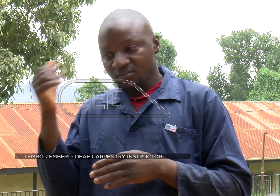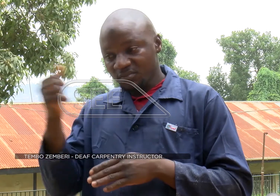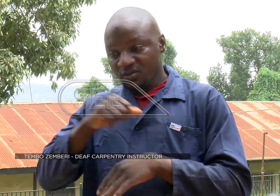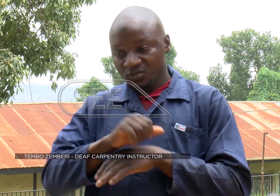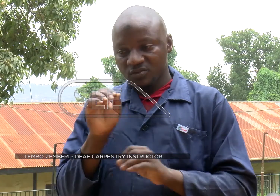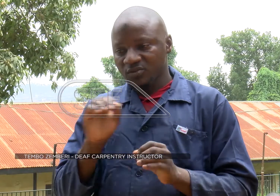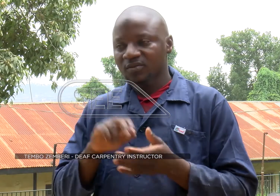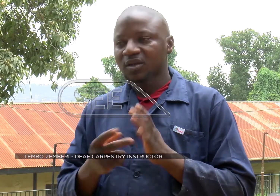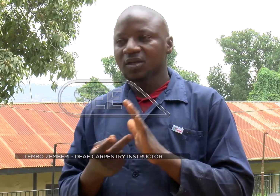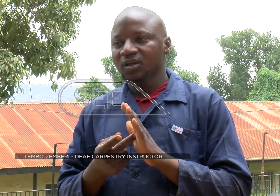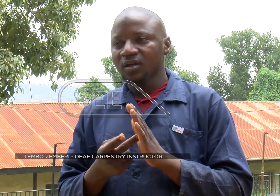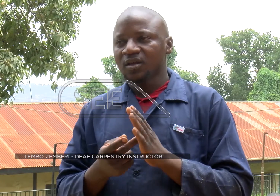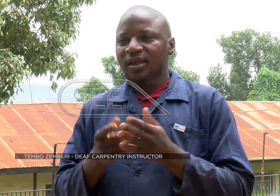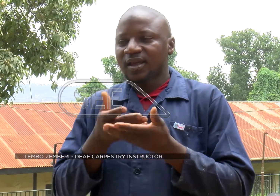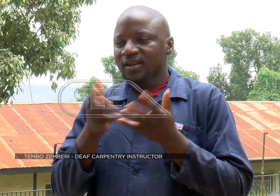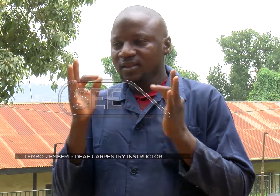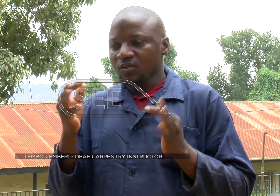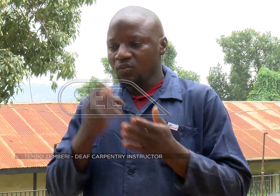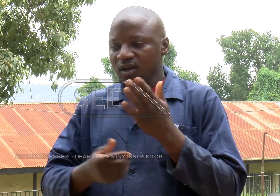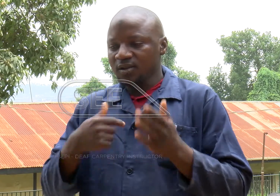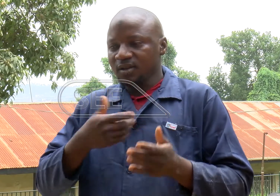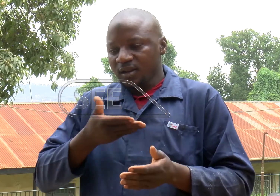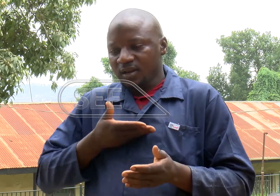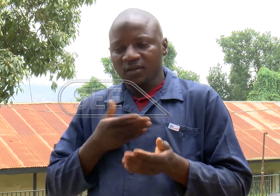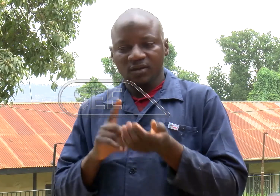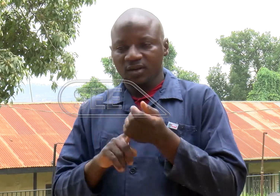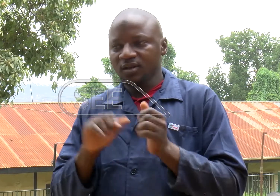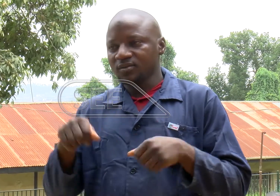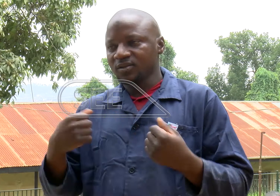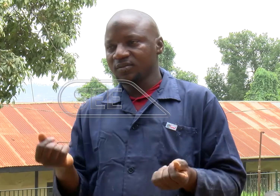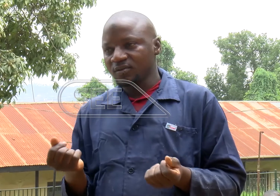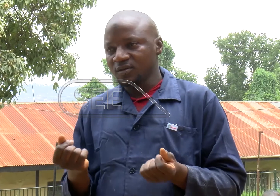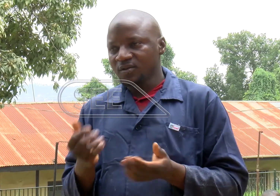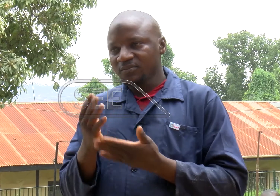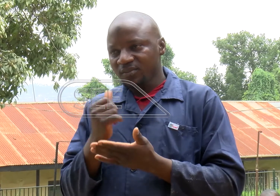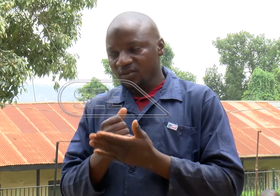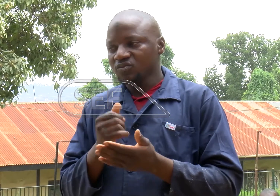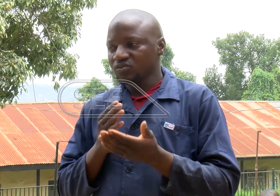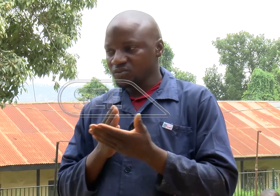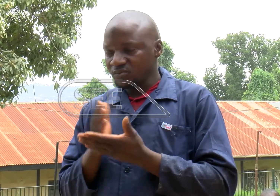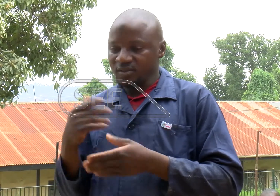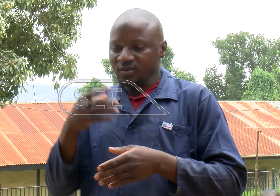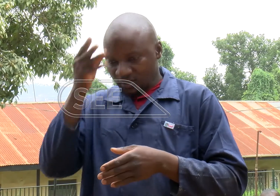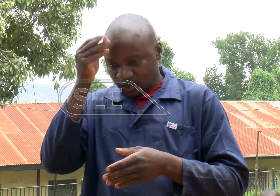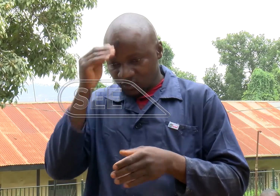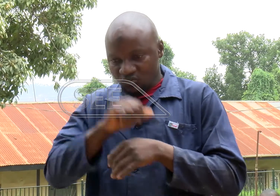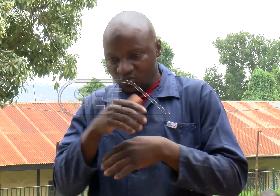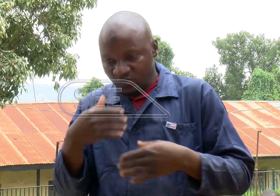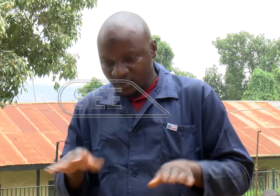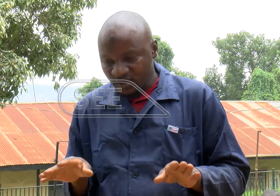because if my parents never brought me to school, meaning that means anything I am today wouldn't have been possible.